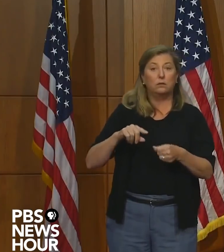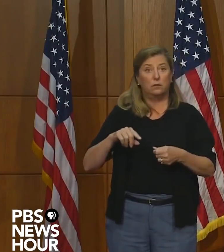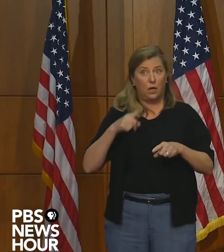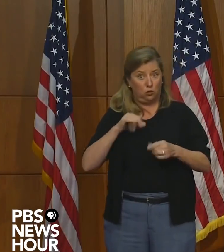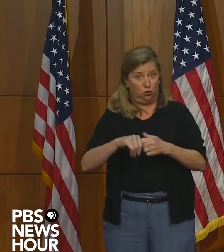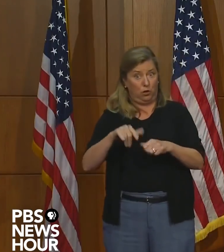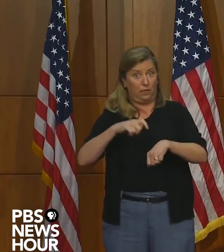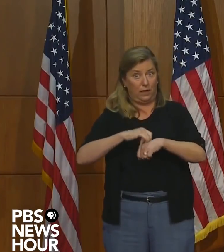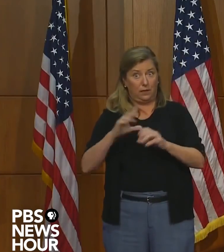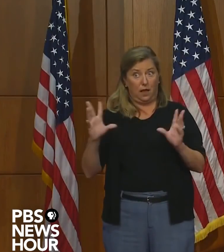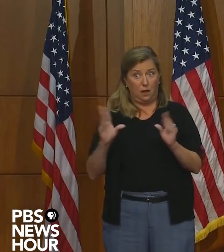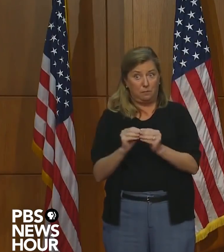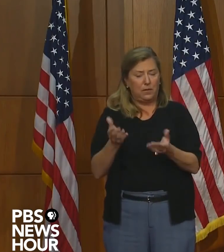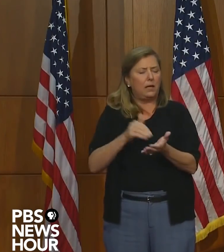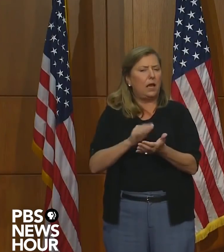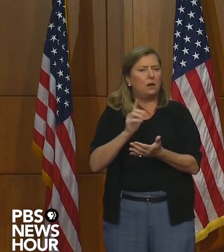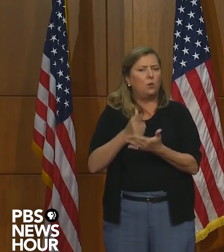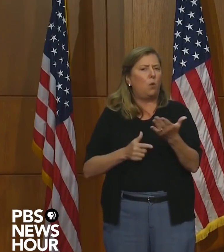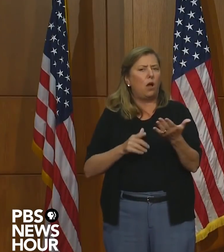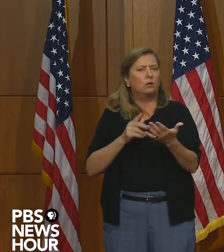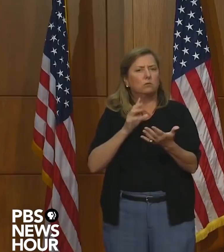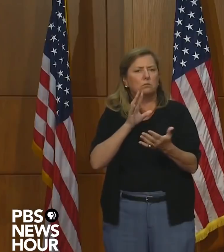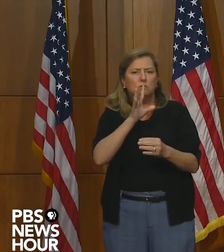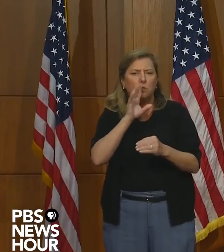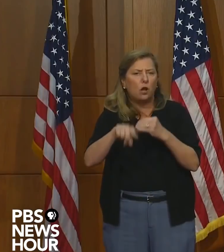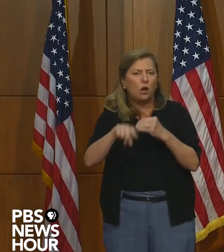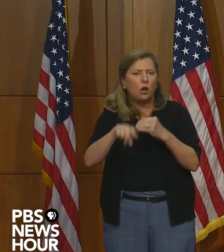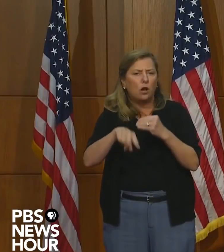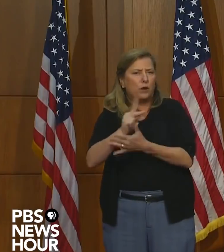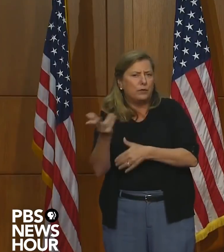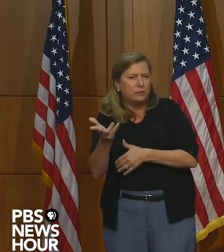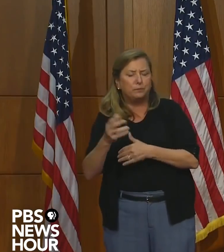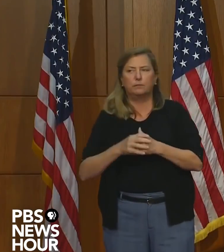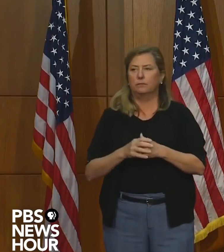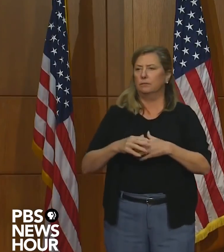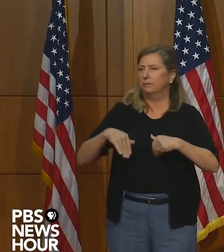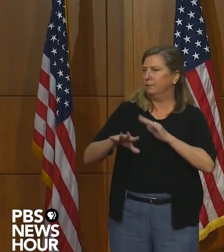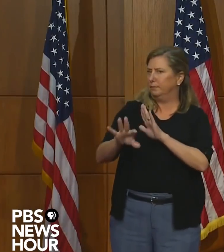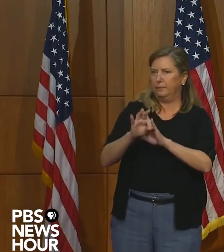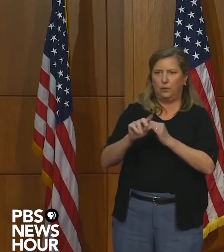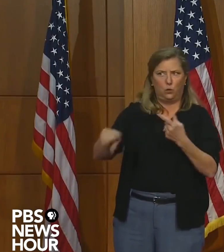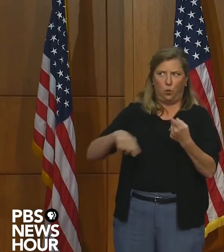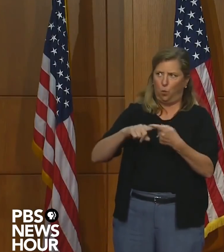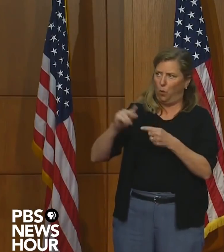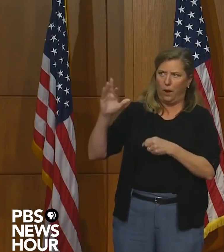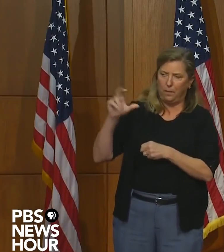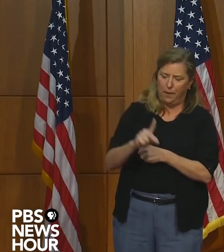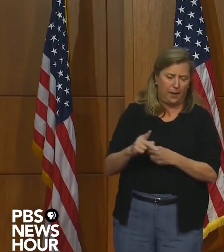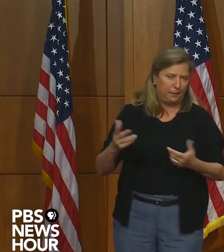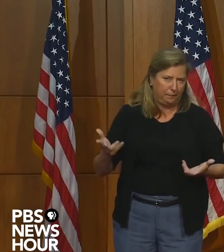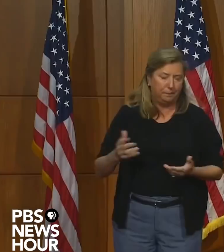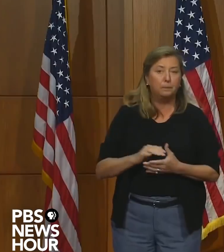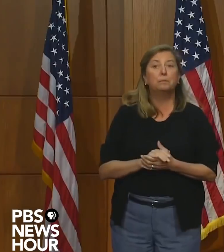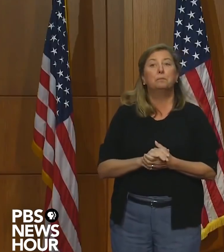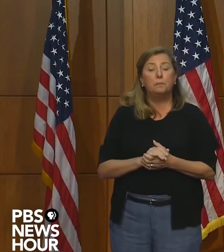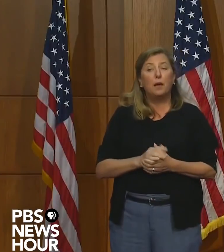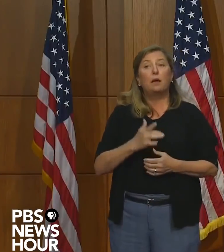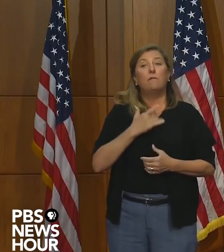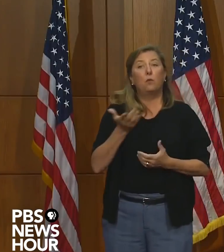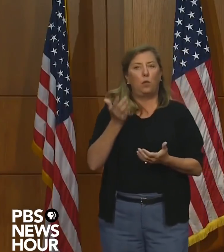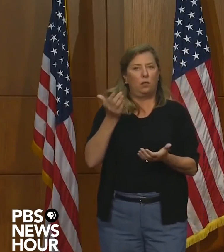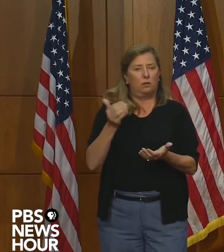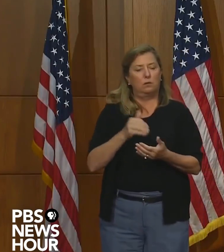be during that time? The, the date has not been set, but we look at doing a re